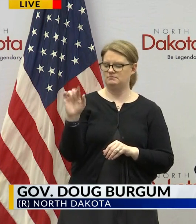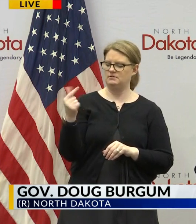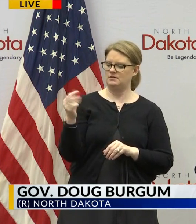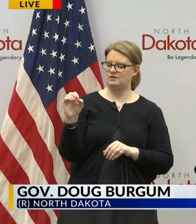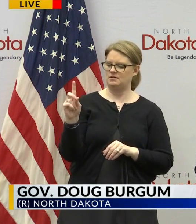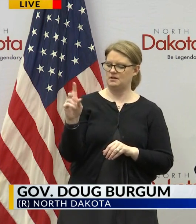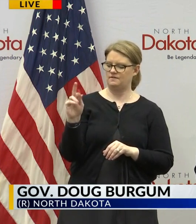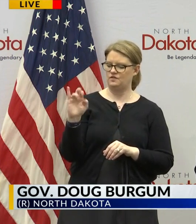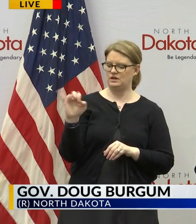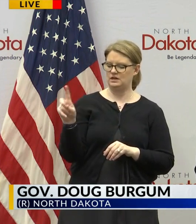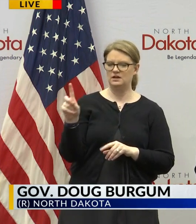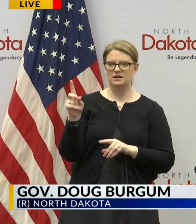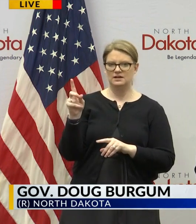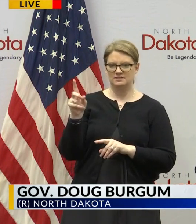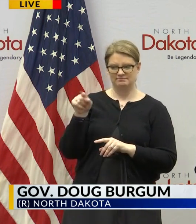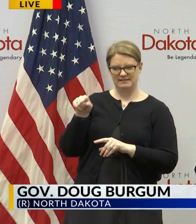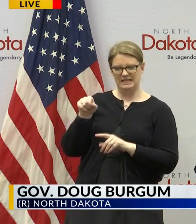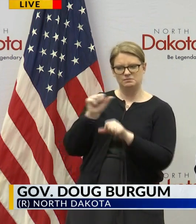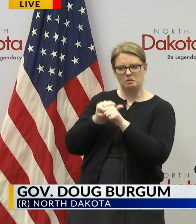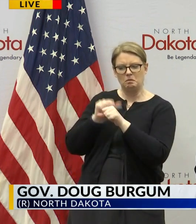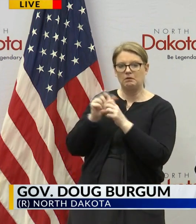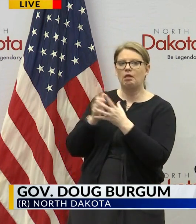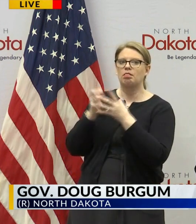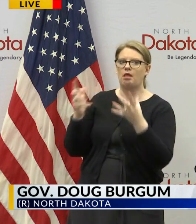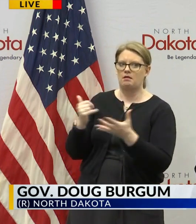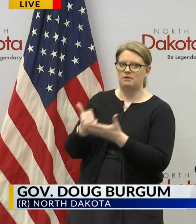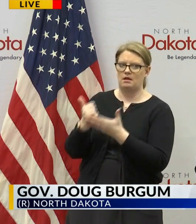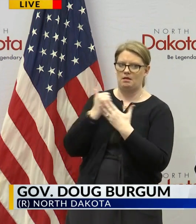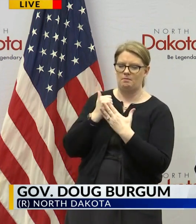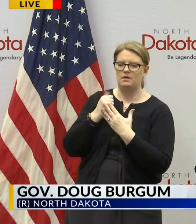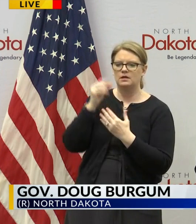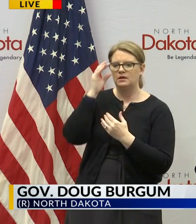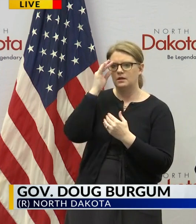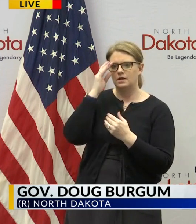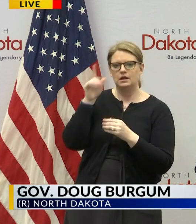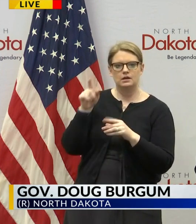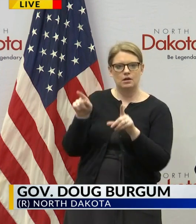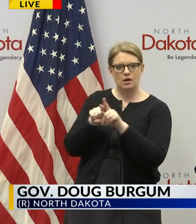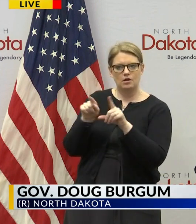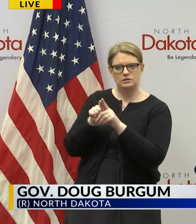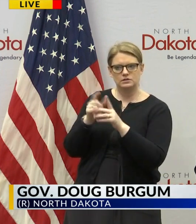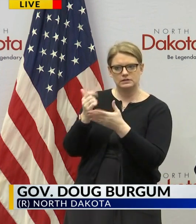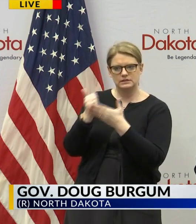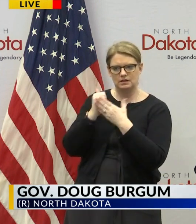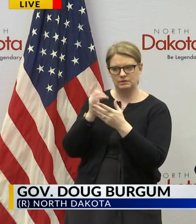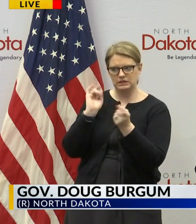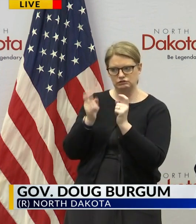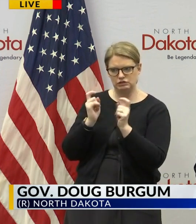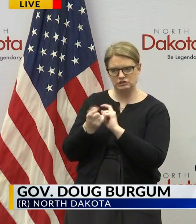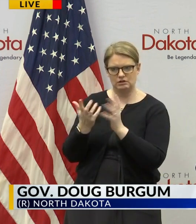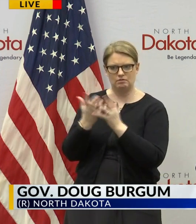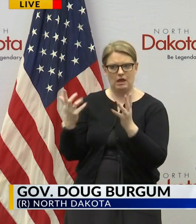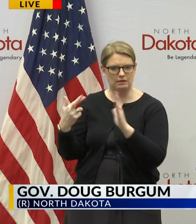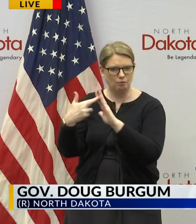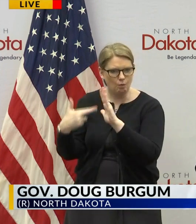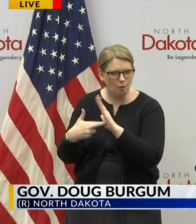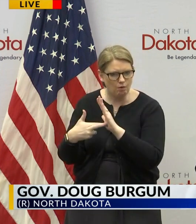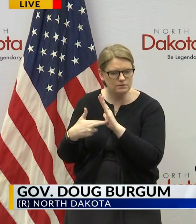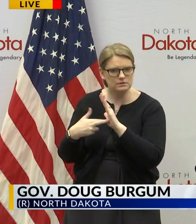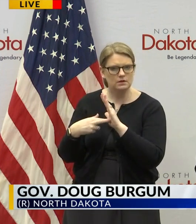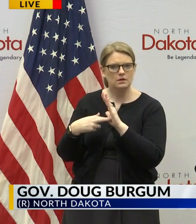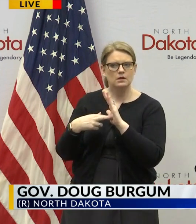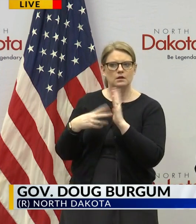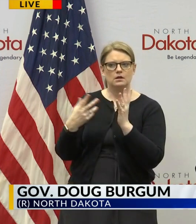shoulder-to-shoulder with us on this and he's working on changing a bunch of rules within the